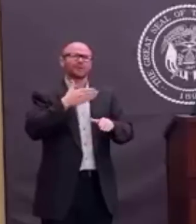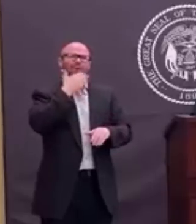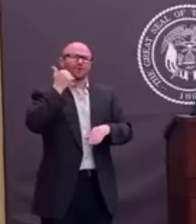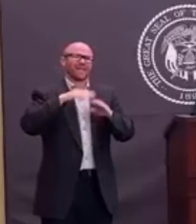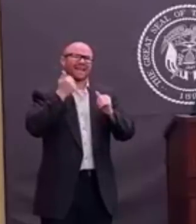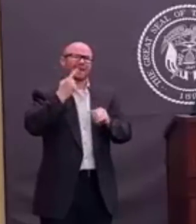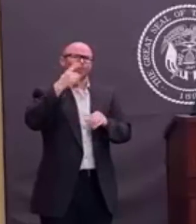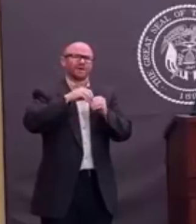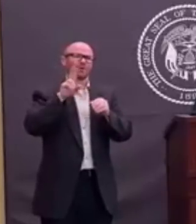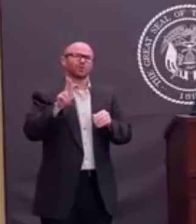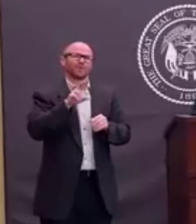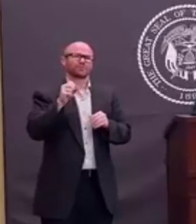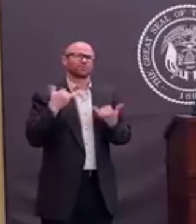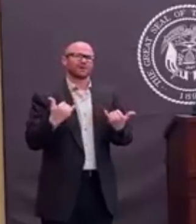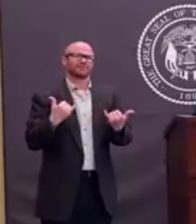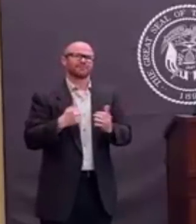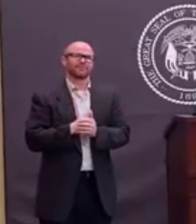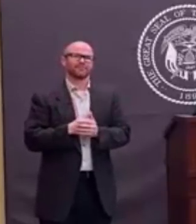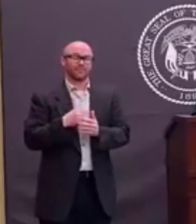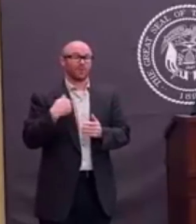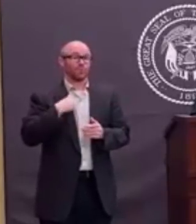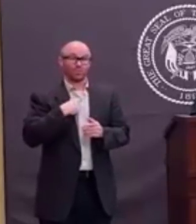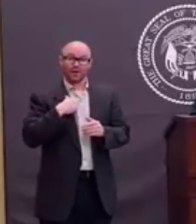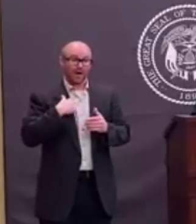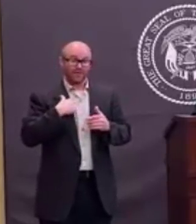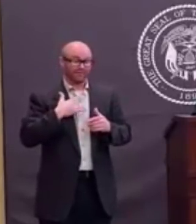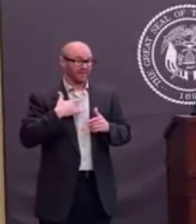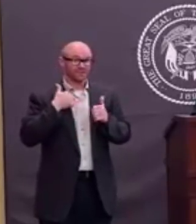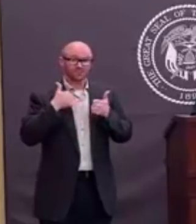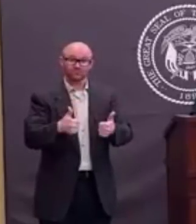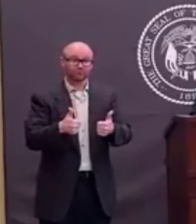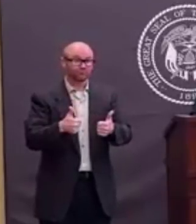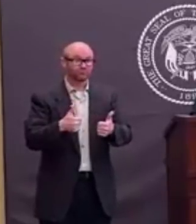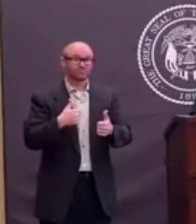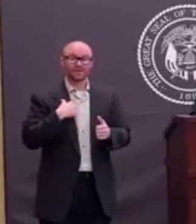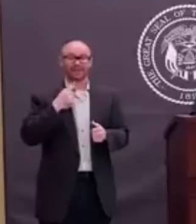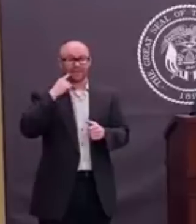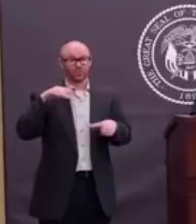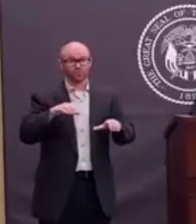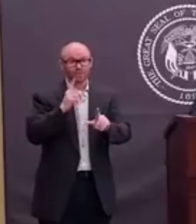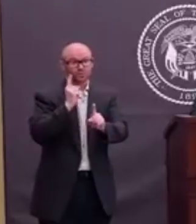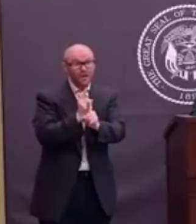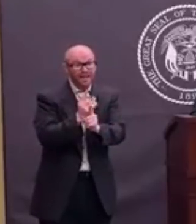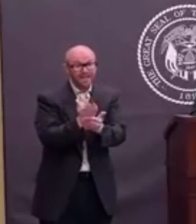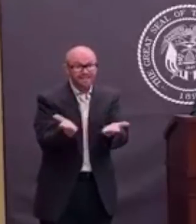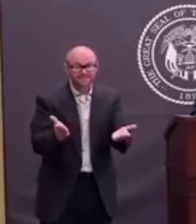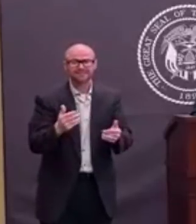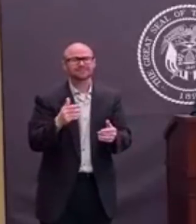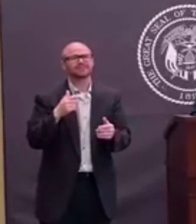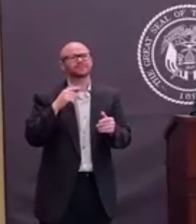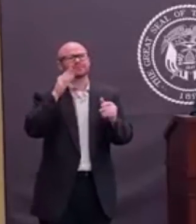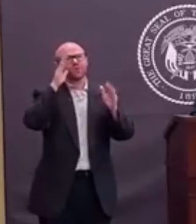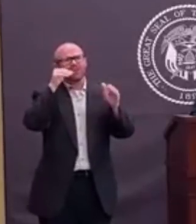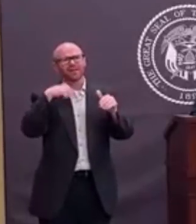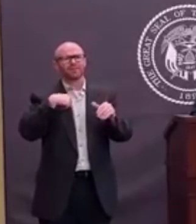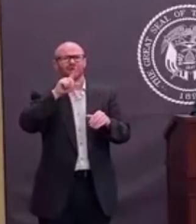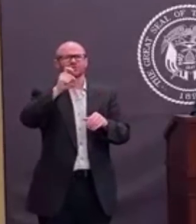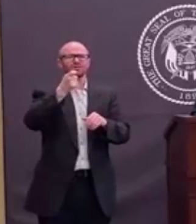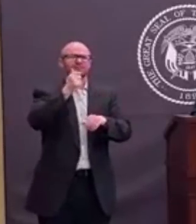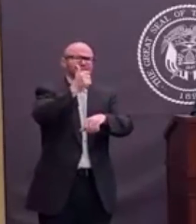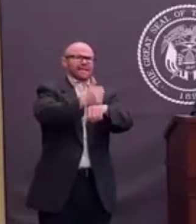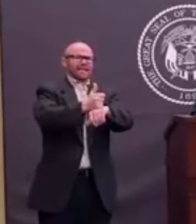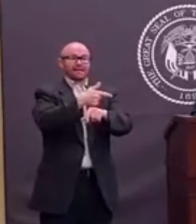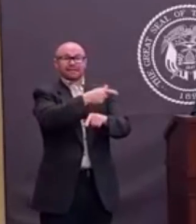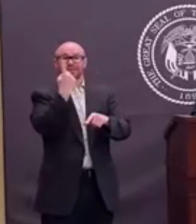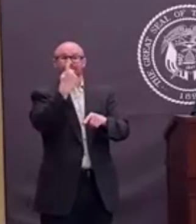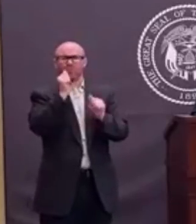So that's why I'm optimistic, because I think we're doing things in the right way. We're not just hopefully putting something in place that maybe will